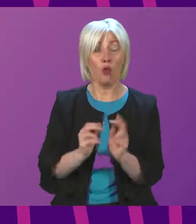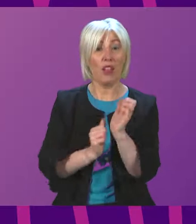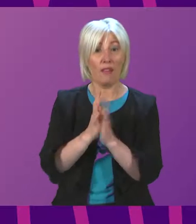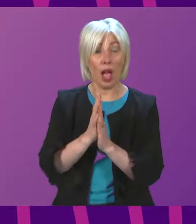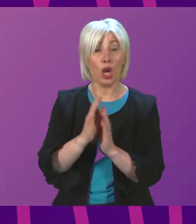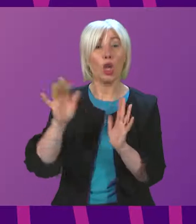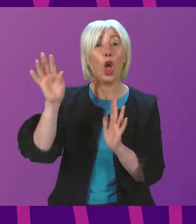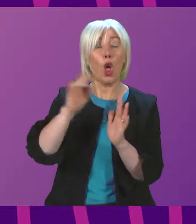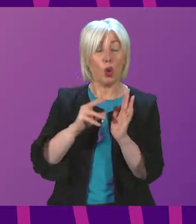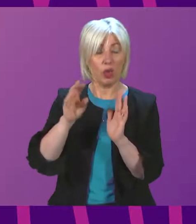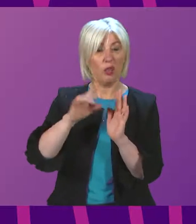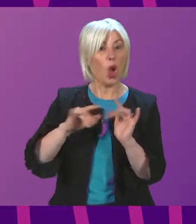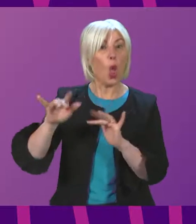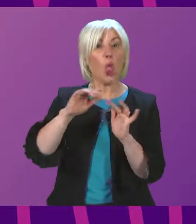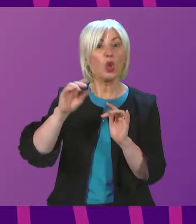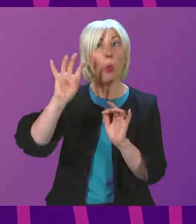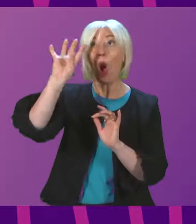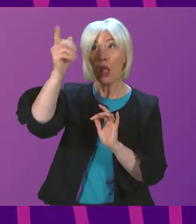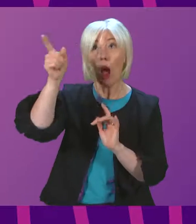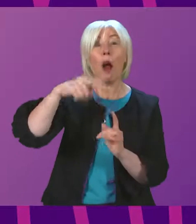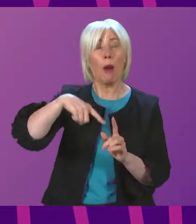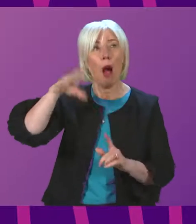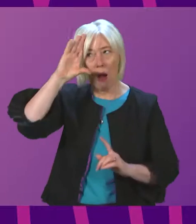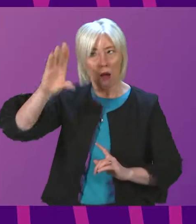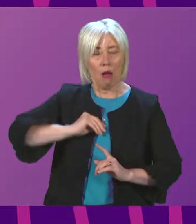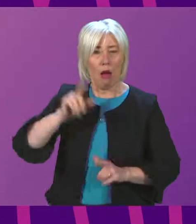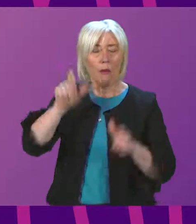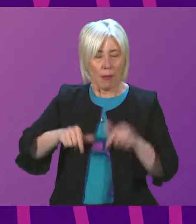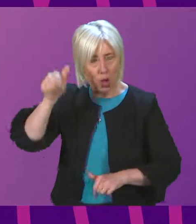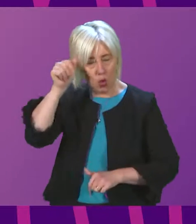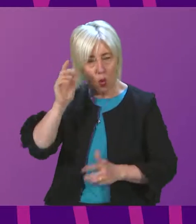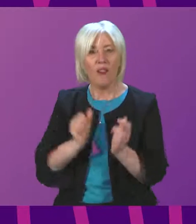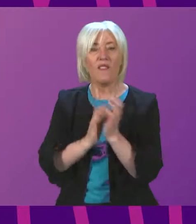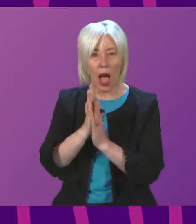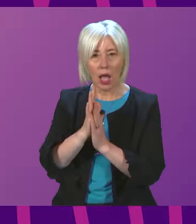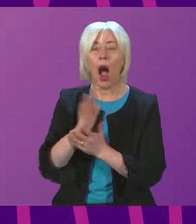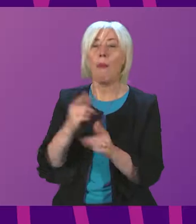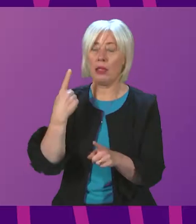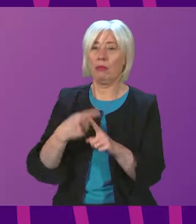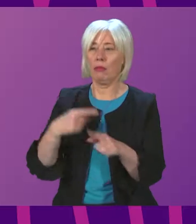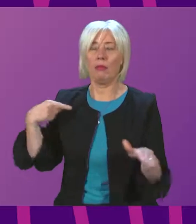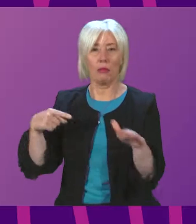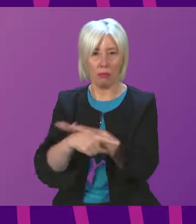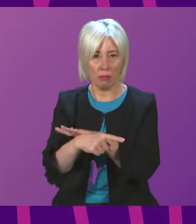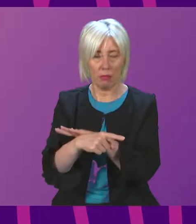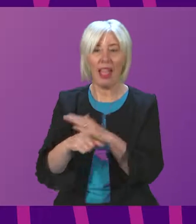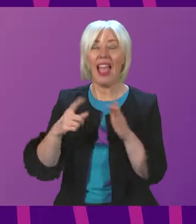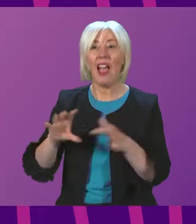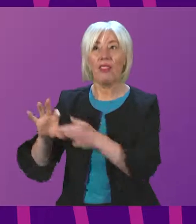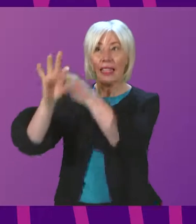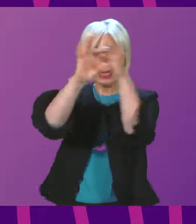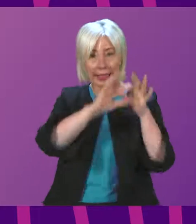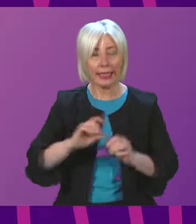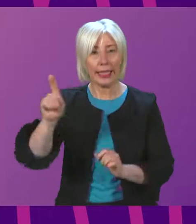had alerted occupants to the fact that there was a fire, giving people a greater chance of escape. Interlinked fire and smoke alarms